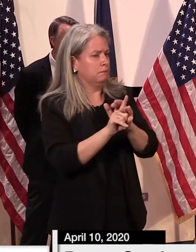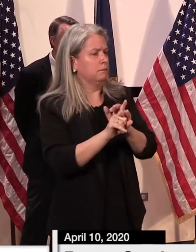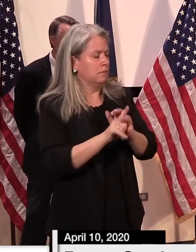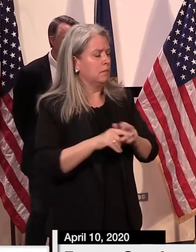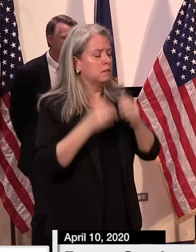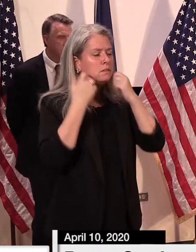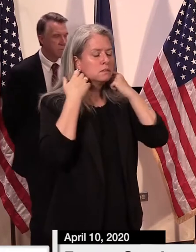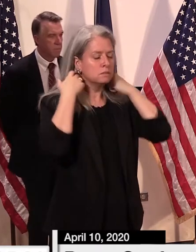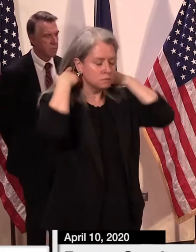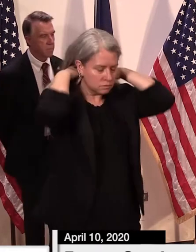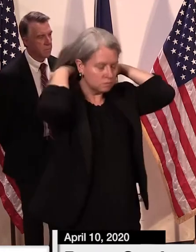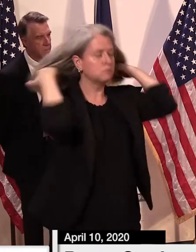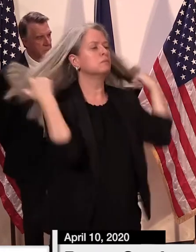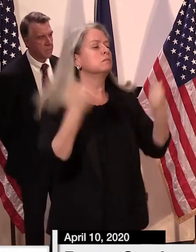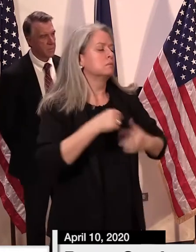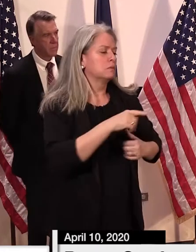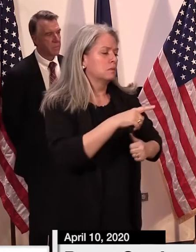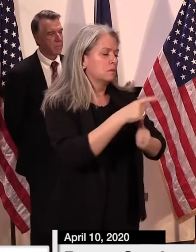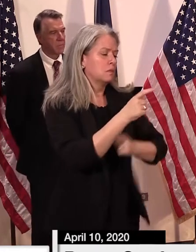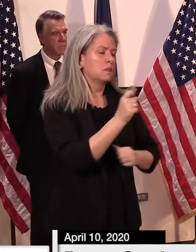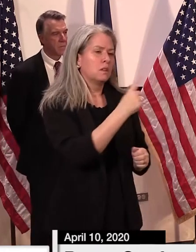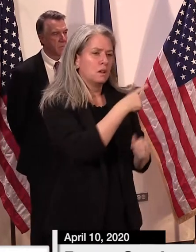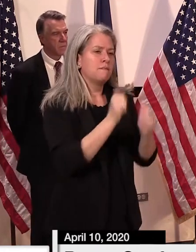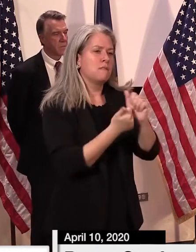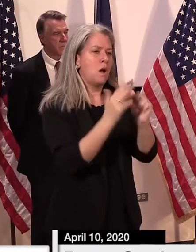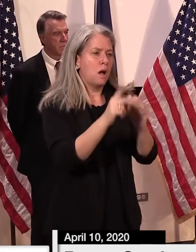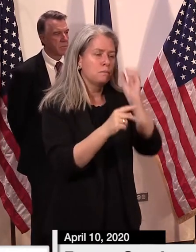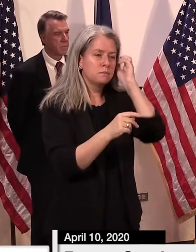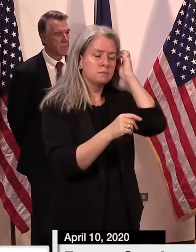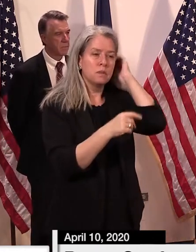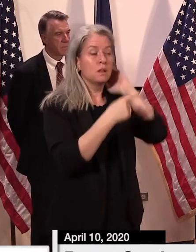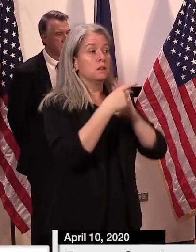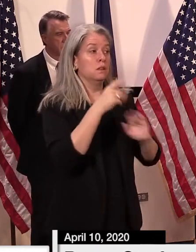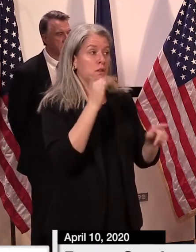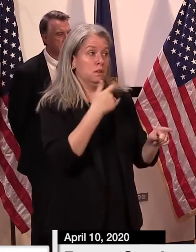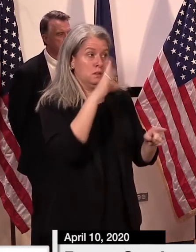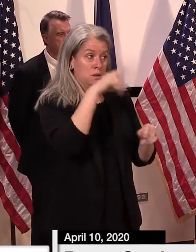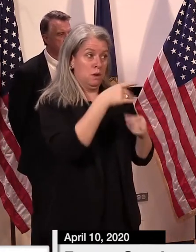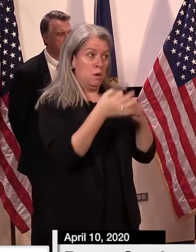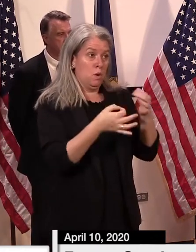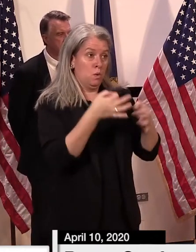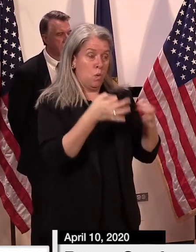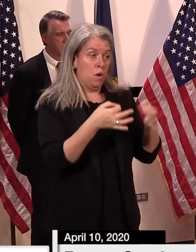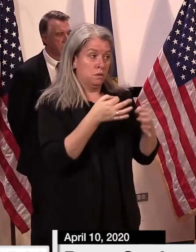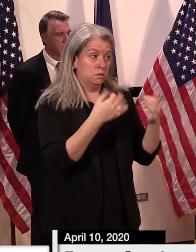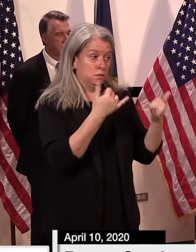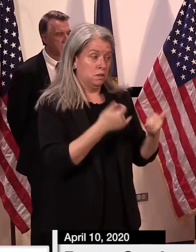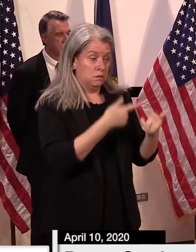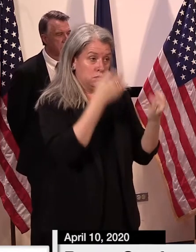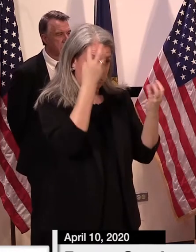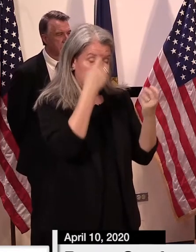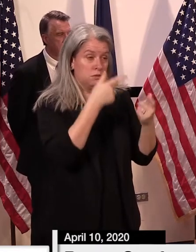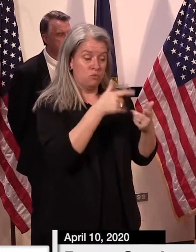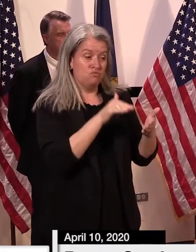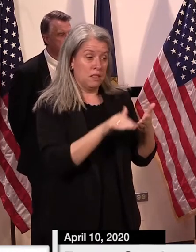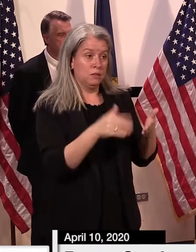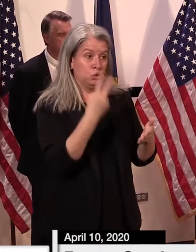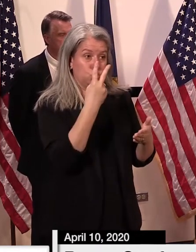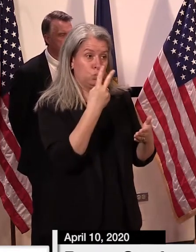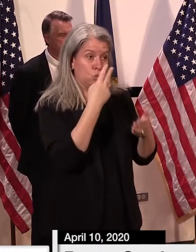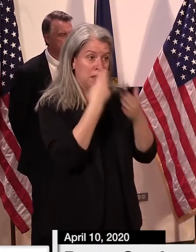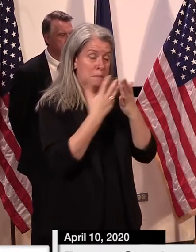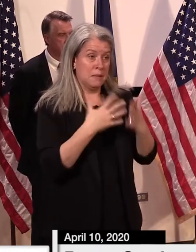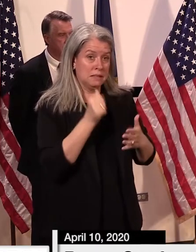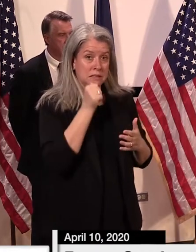This is a follow-up. The courts are considering releasing, as a matter of fact, two more inmates were released yesterday.